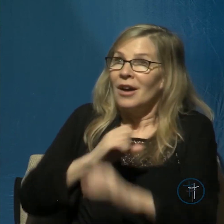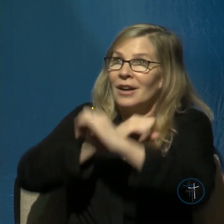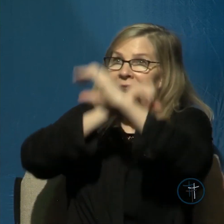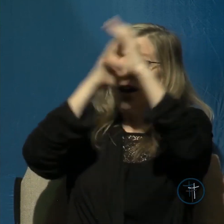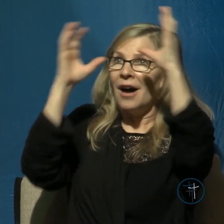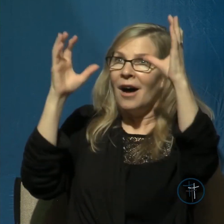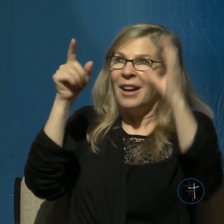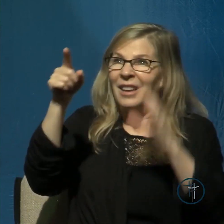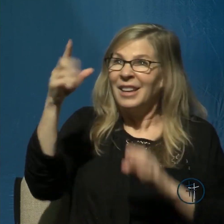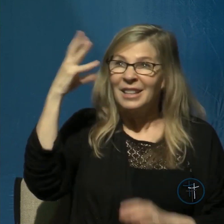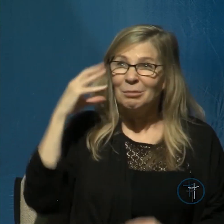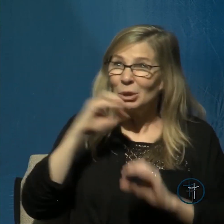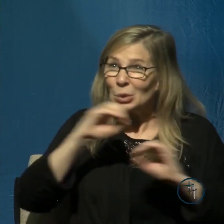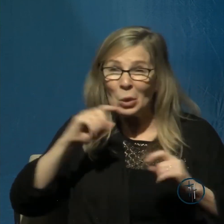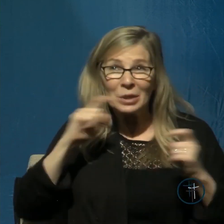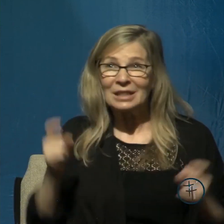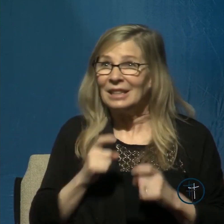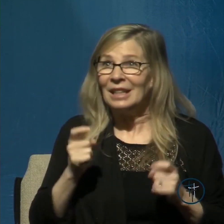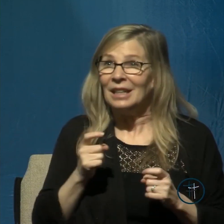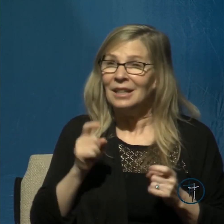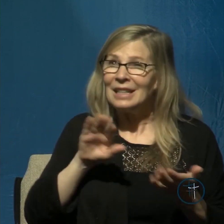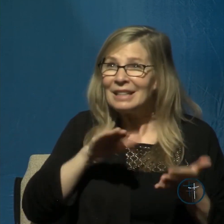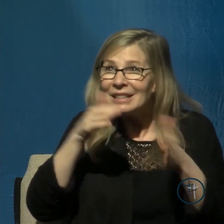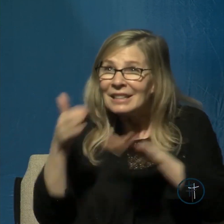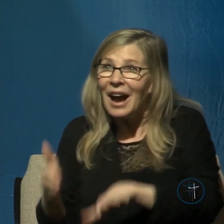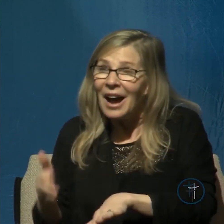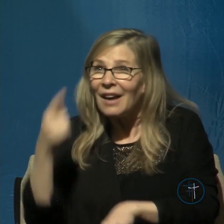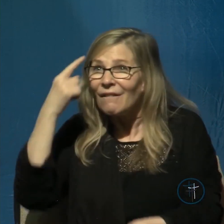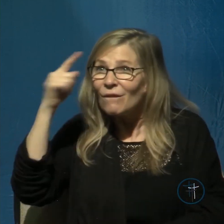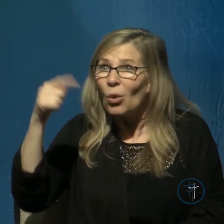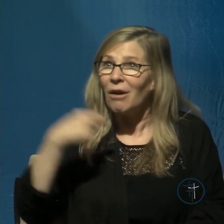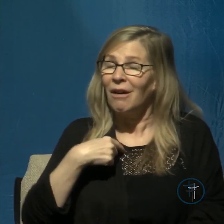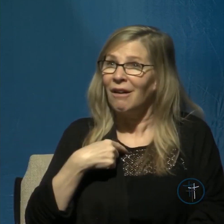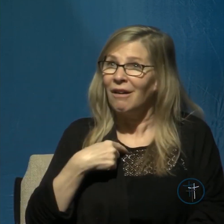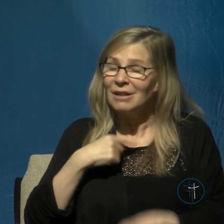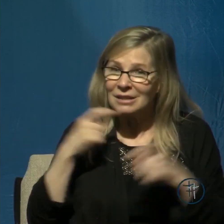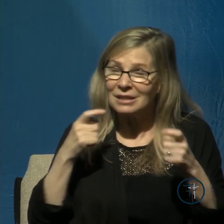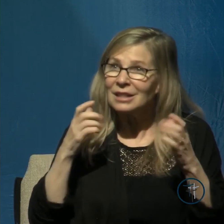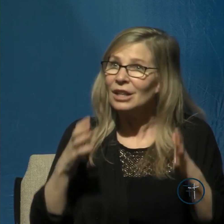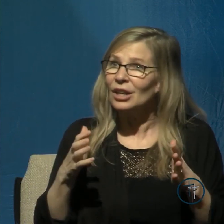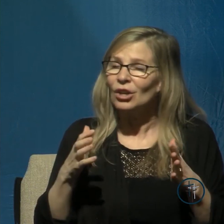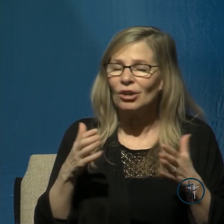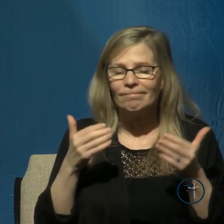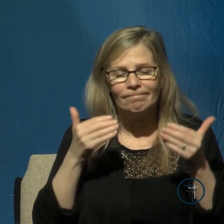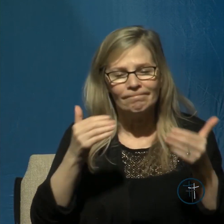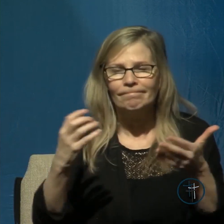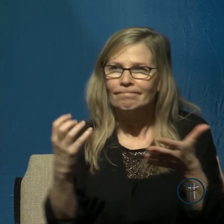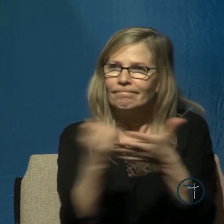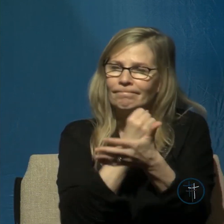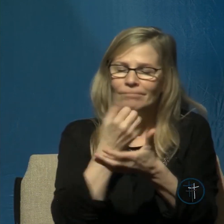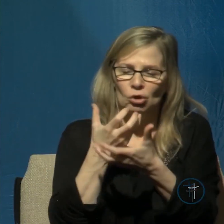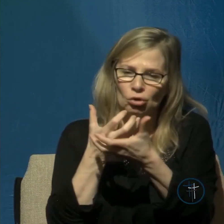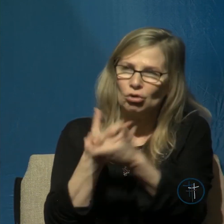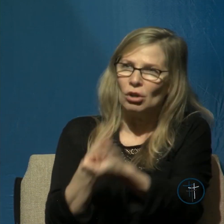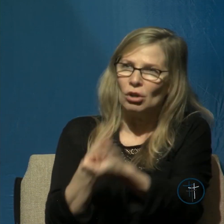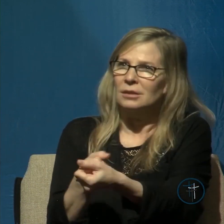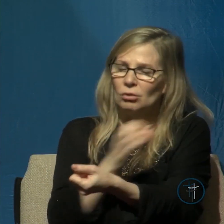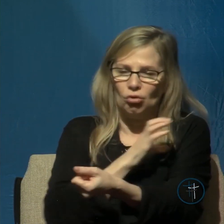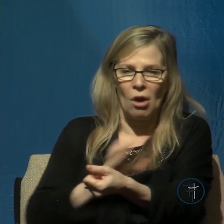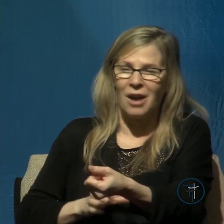dying on behalf of sinners and may they place their trust their confidence in Christ and follow him only you can do that